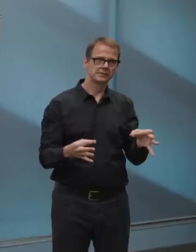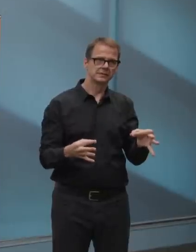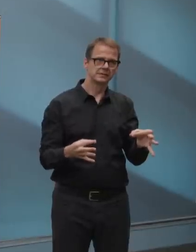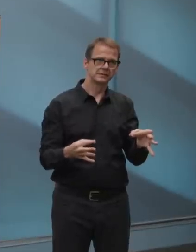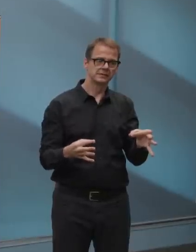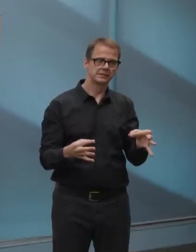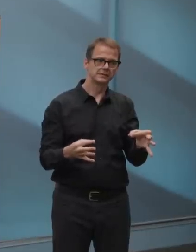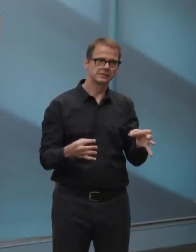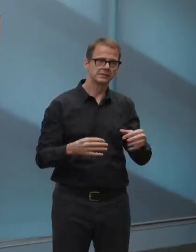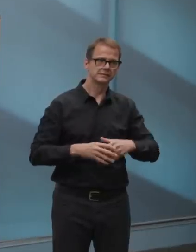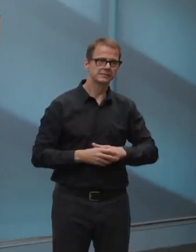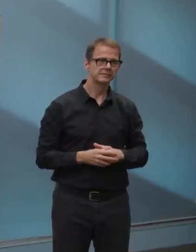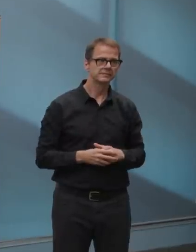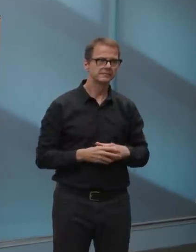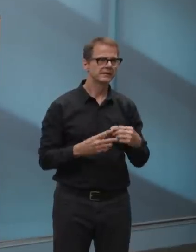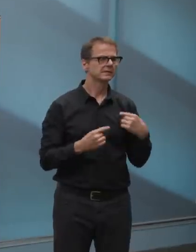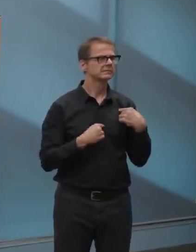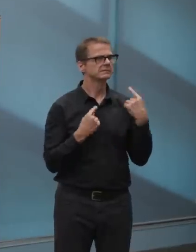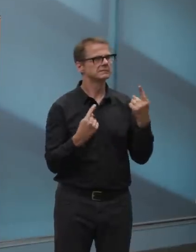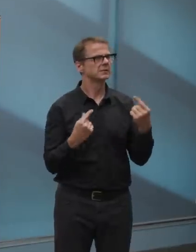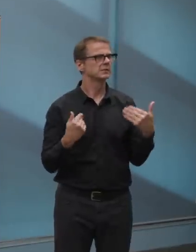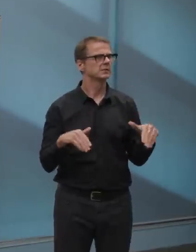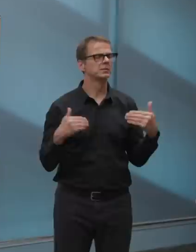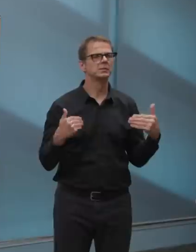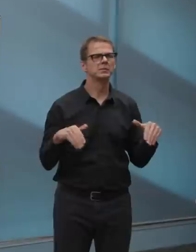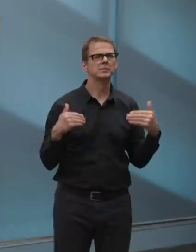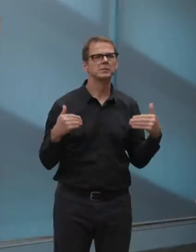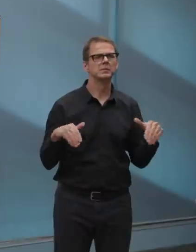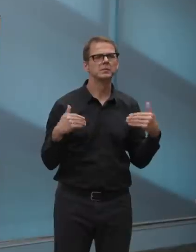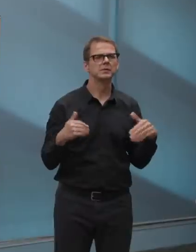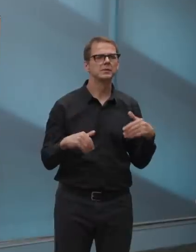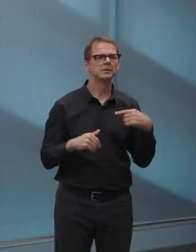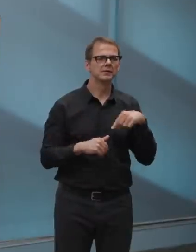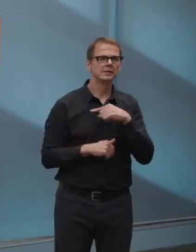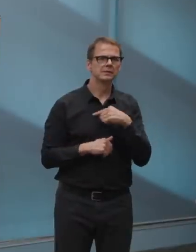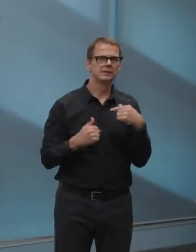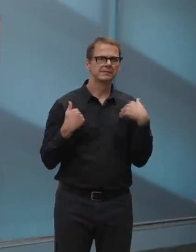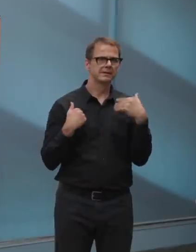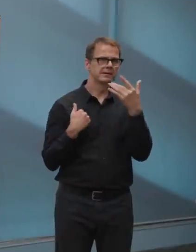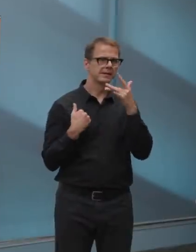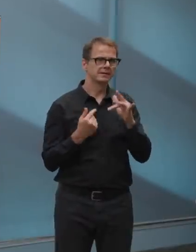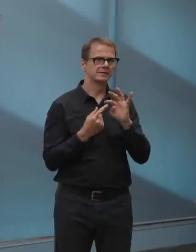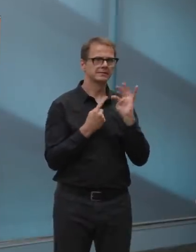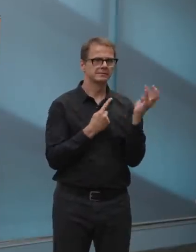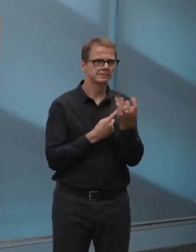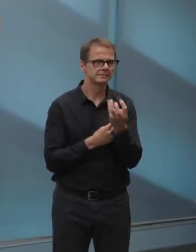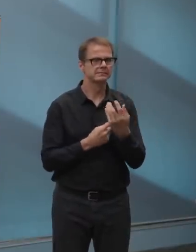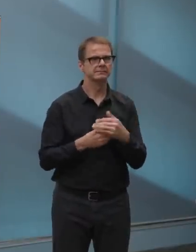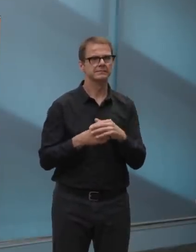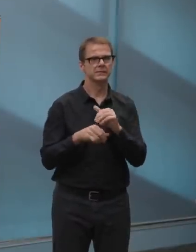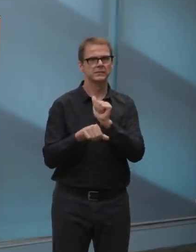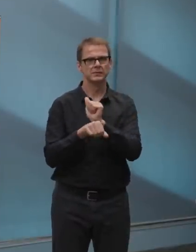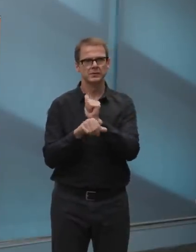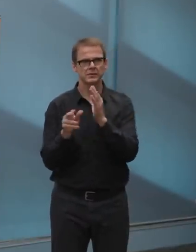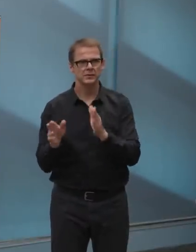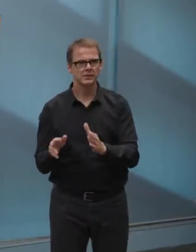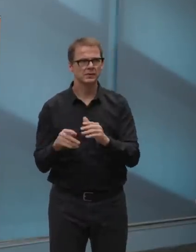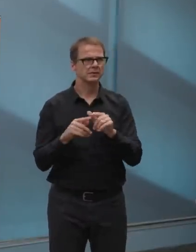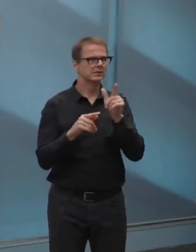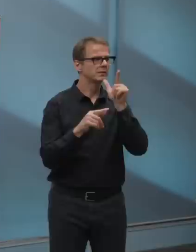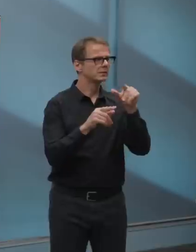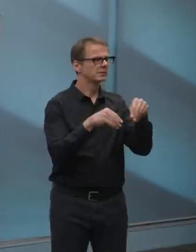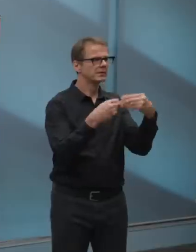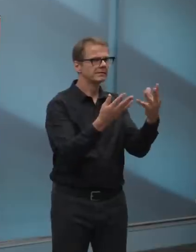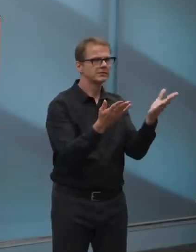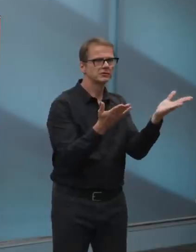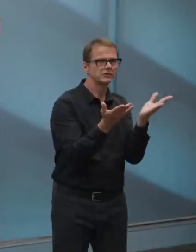and frontline workers who serve them have been tremendously diligent with hand washing and PPE and